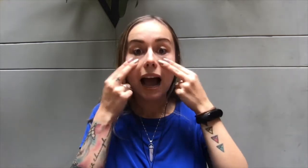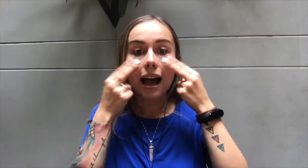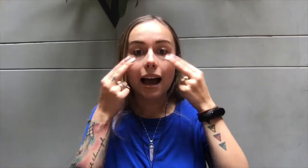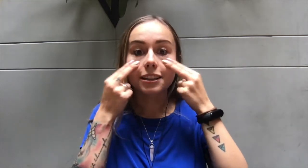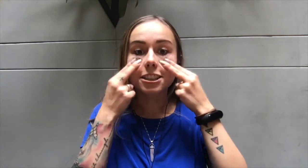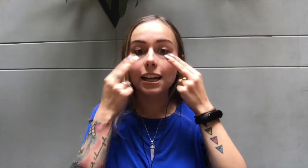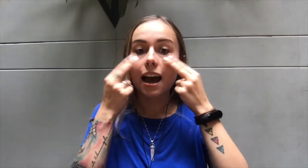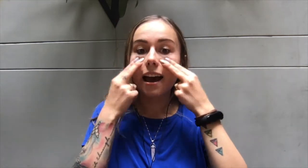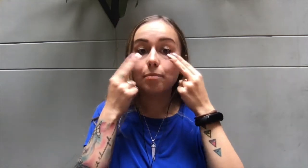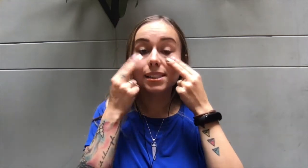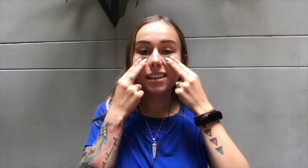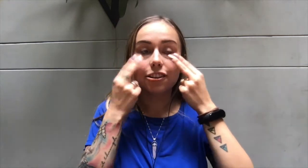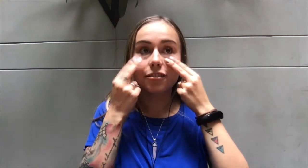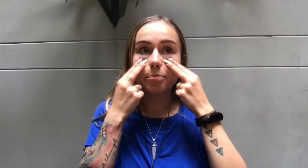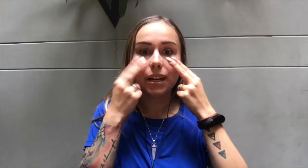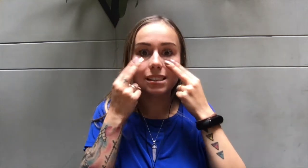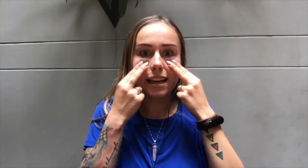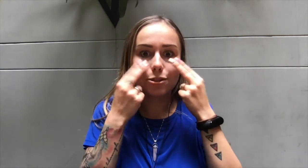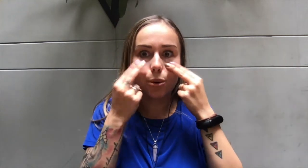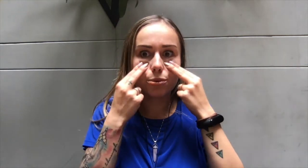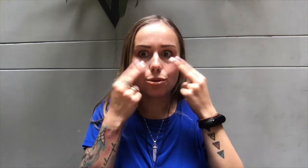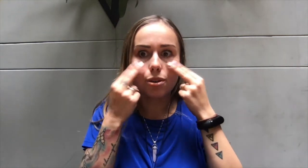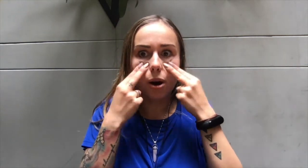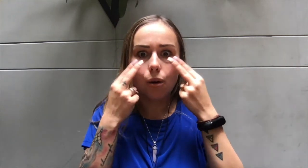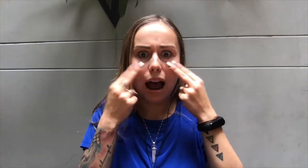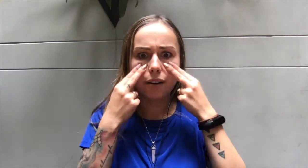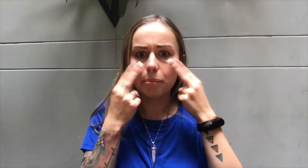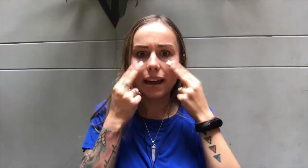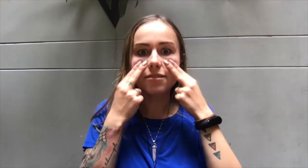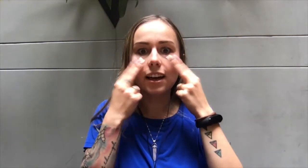Under the eye, I'm scared of it because I don't know how to manifest.